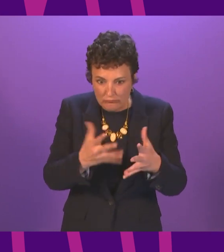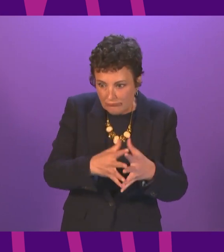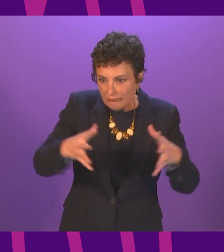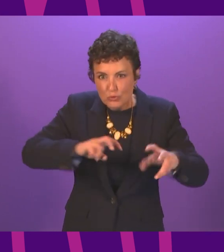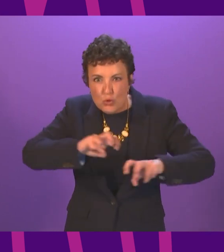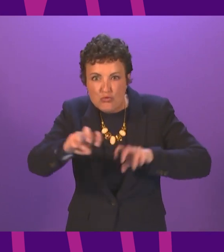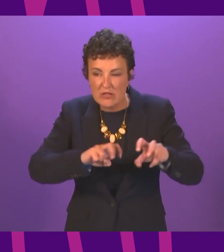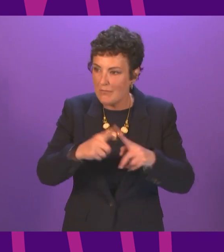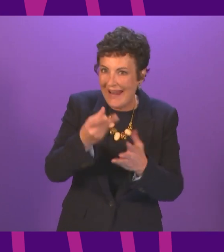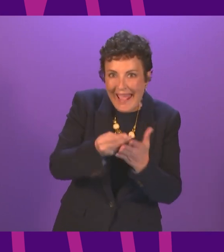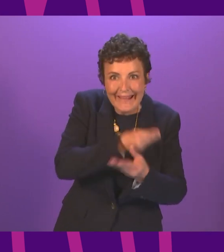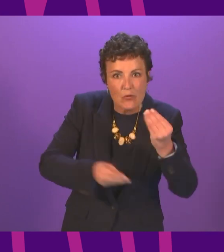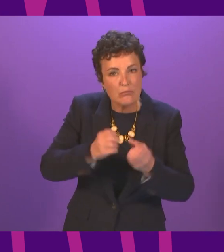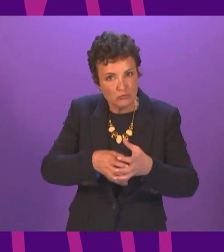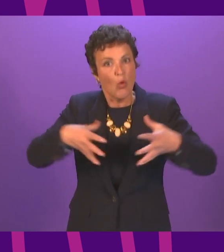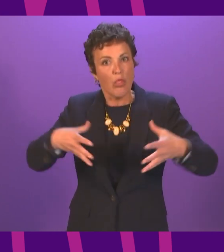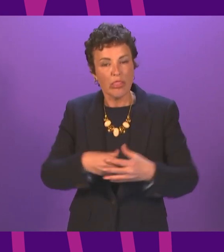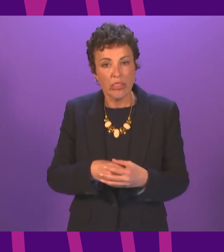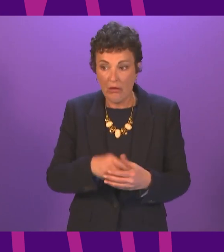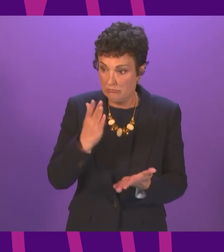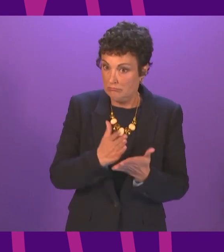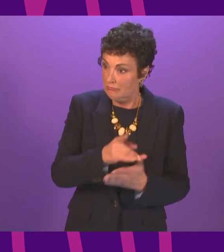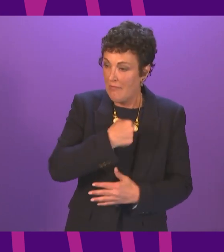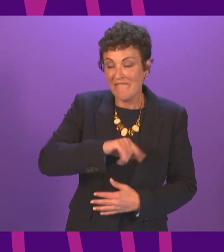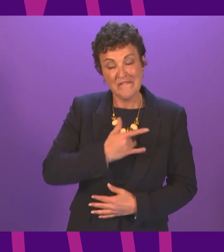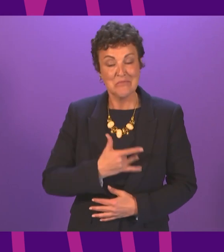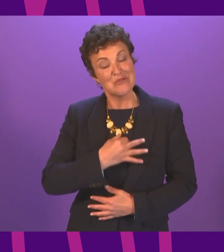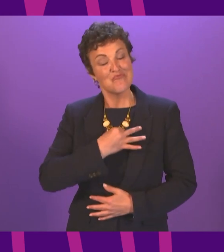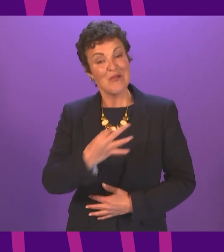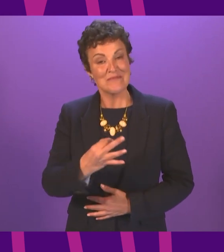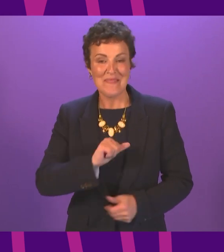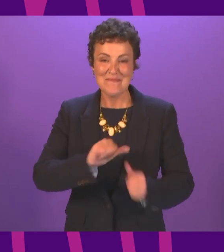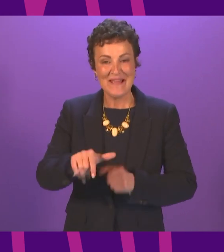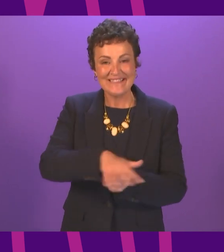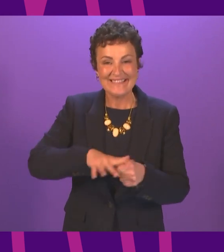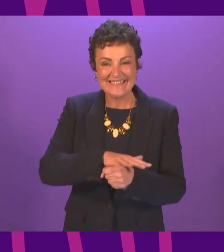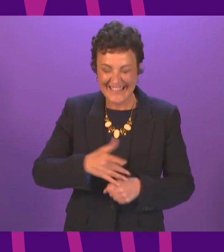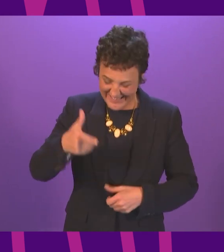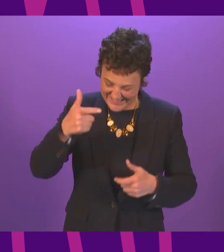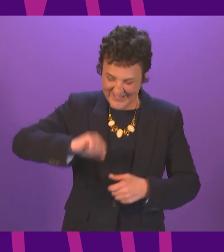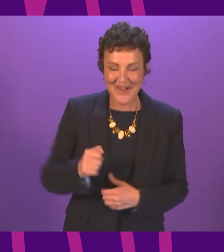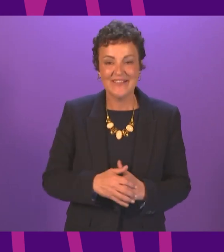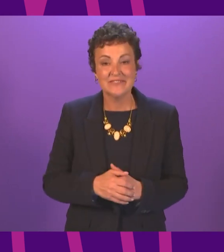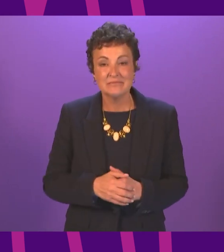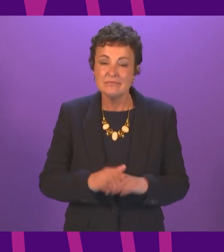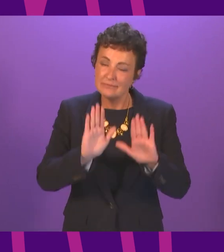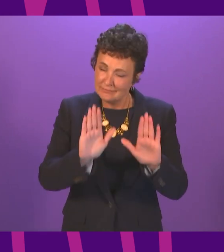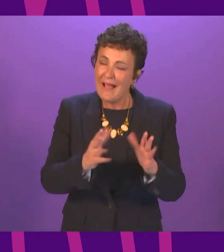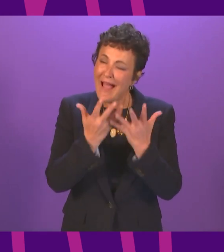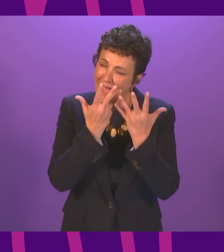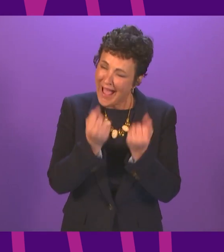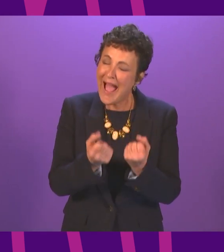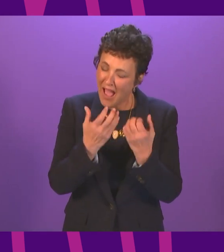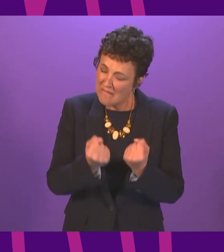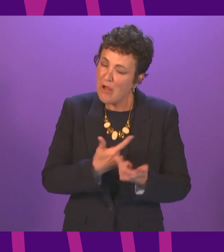tourism and also economic output and I represent the best constituency in the country notwithstanding the many positive constituency